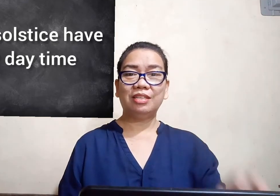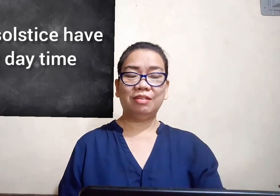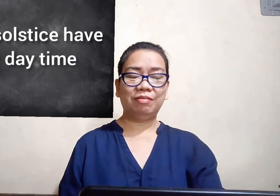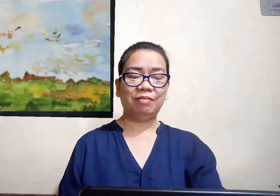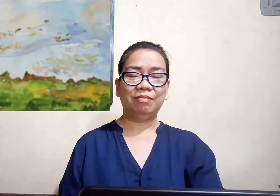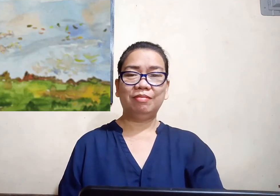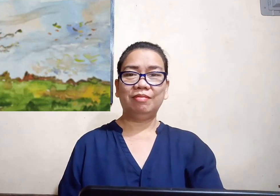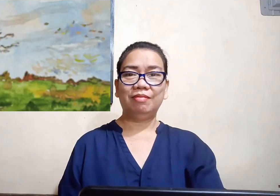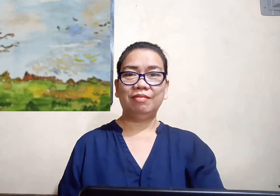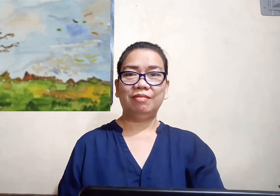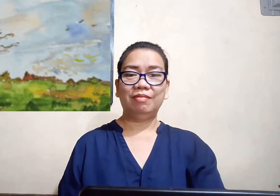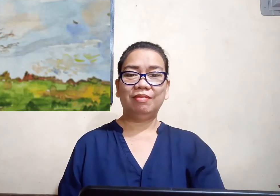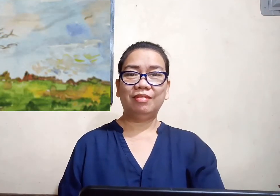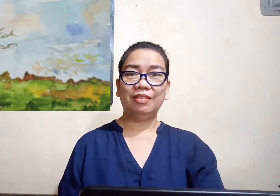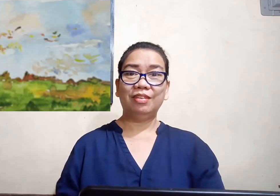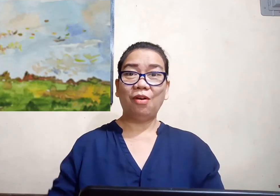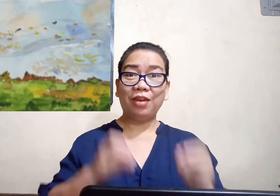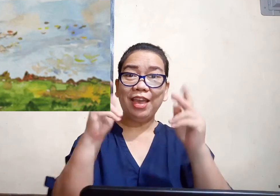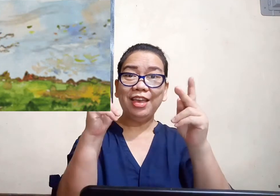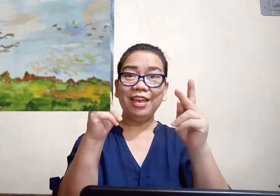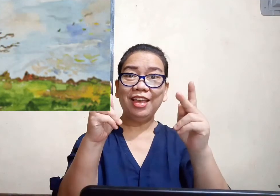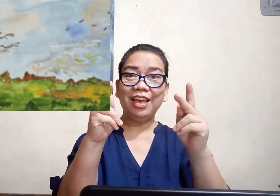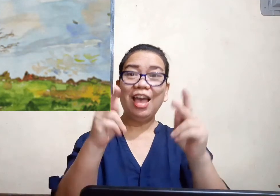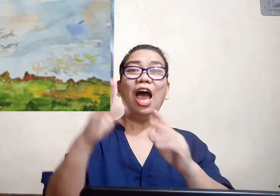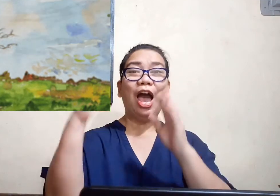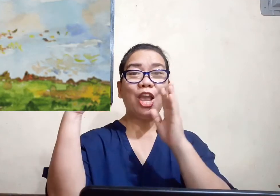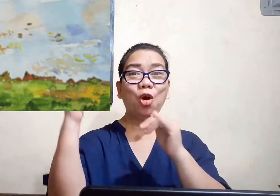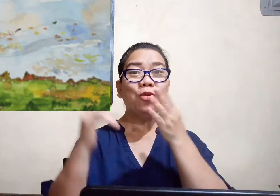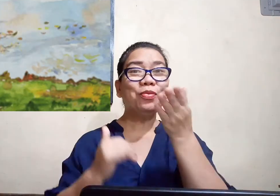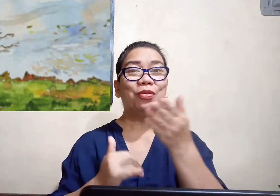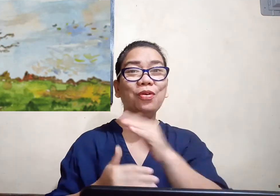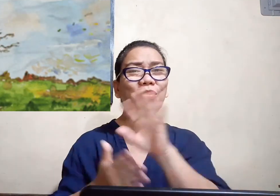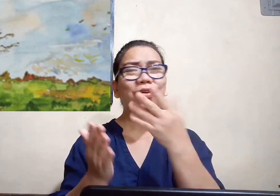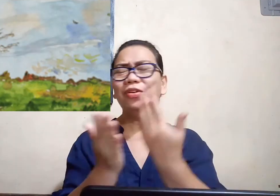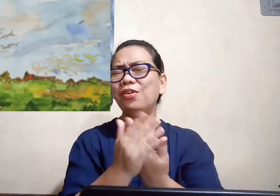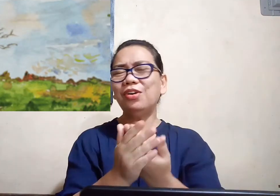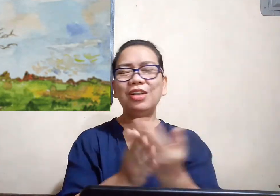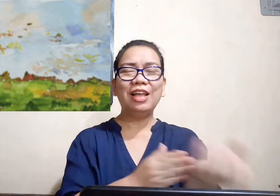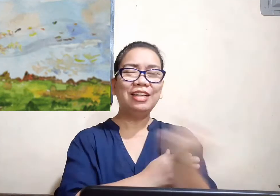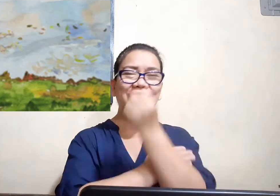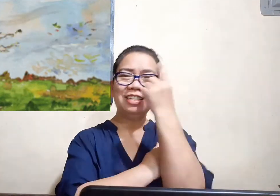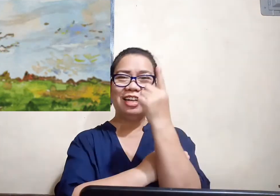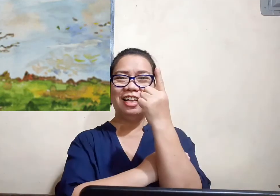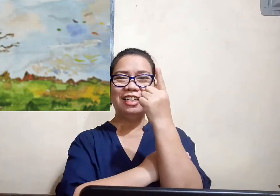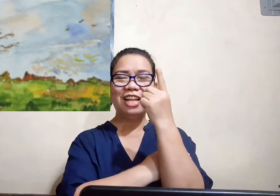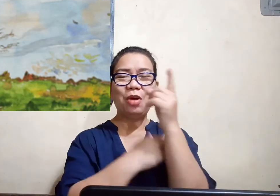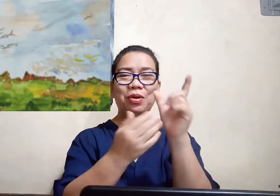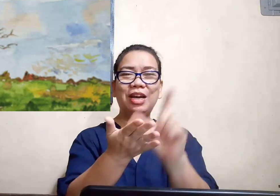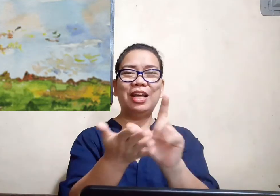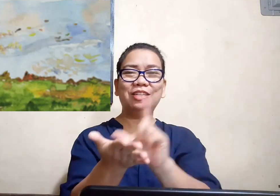okay okay hope you all understand our lesson